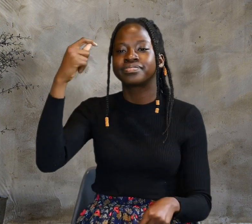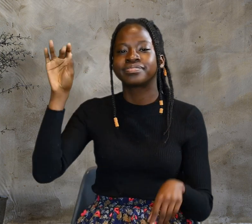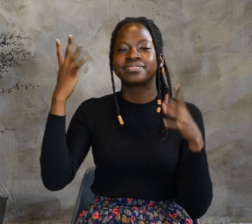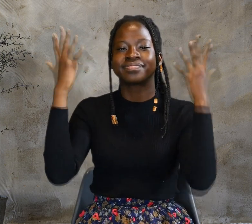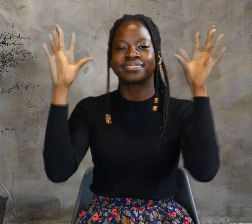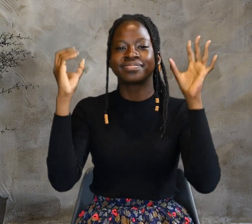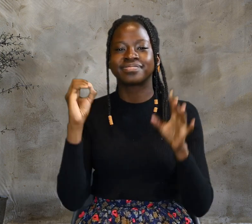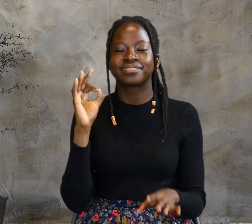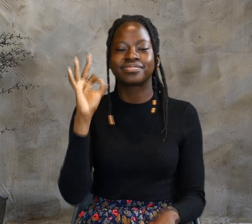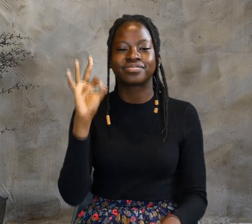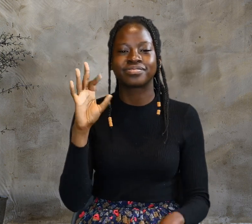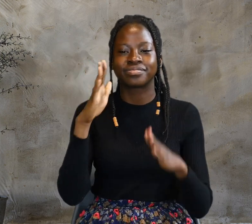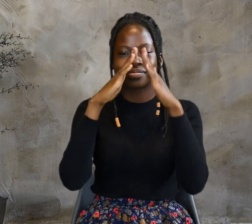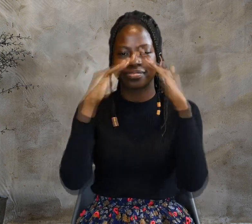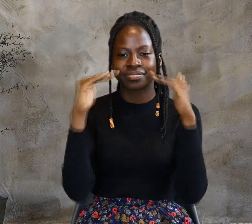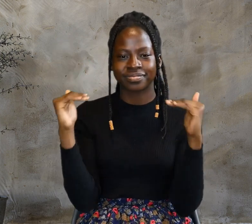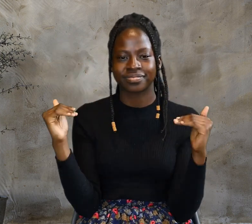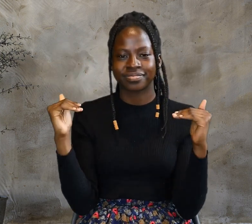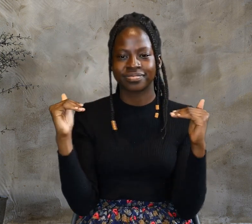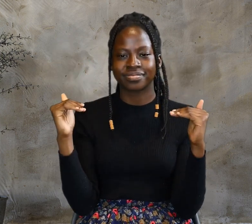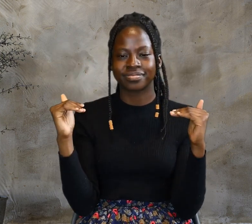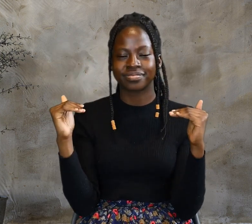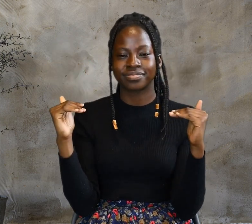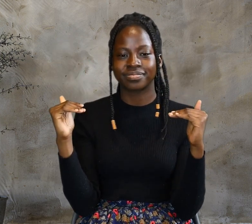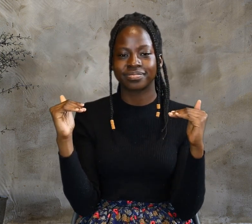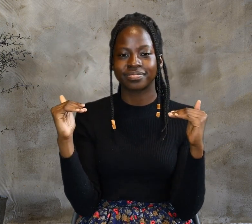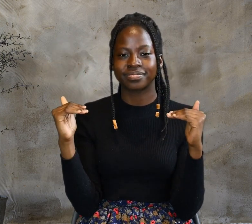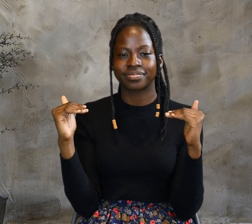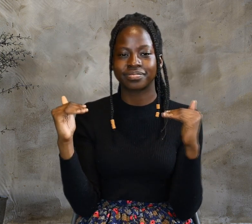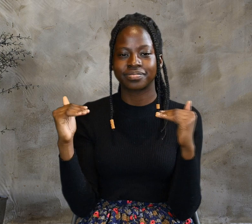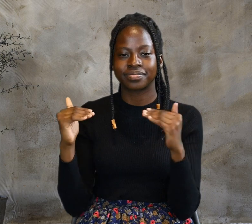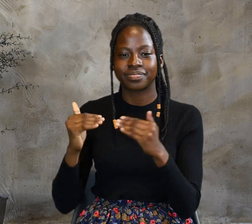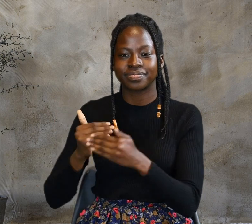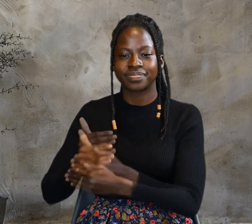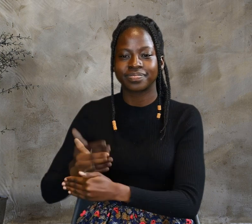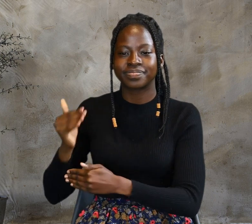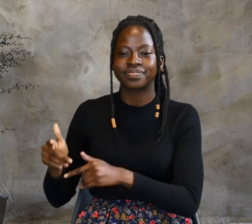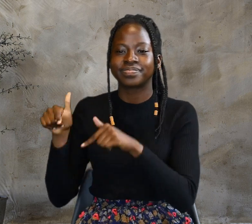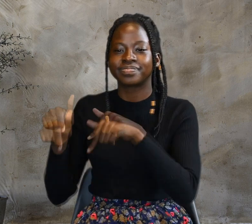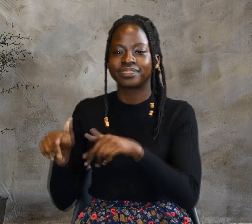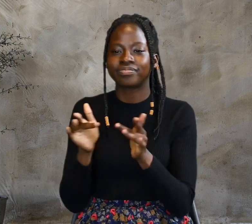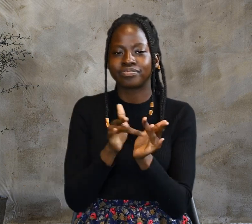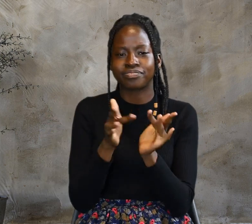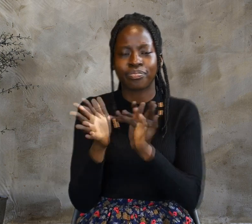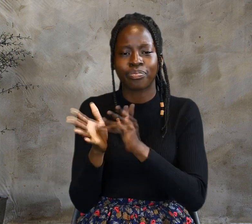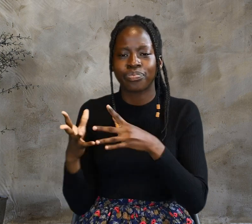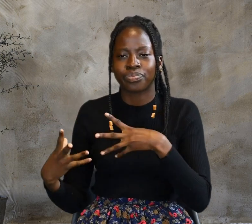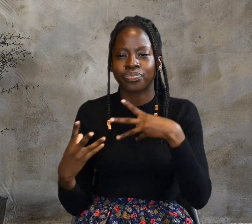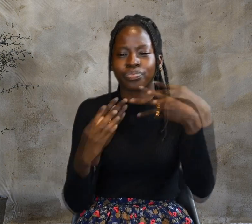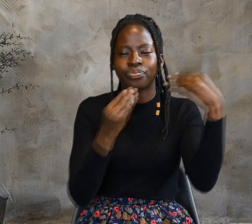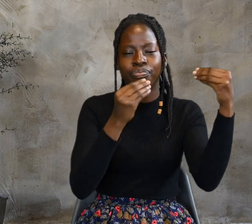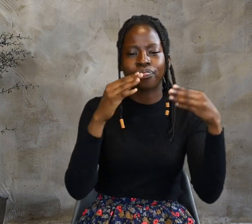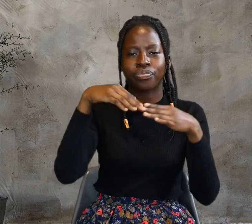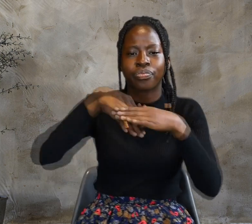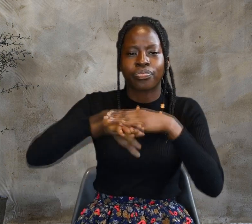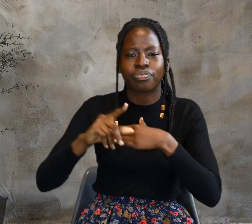festival of the tabernacles. After this, Jesus went